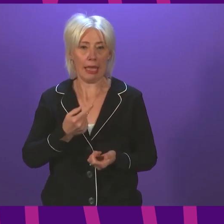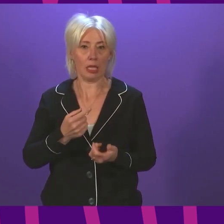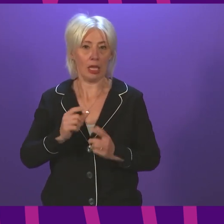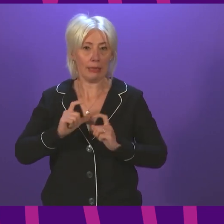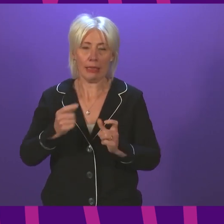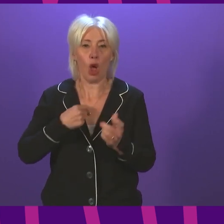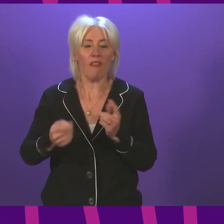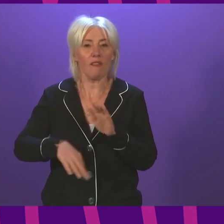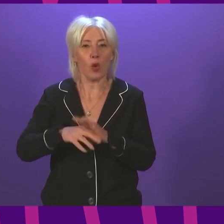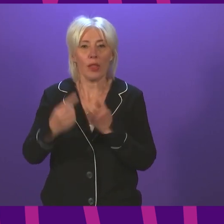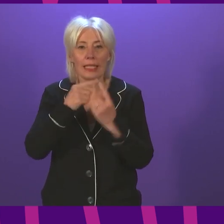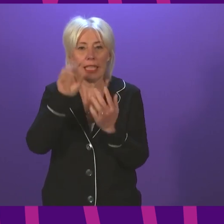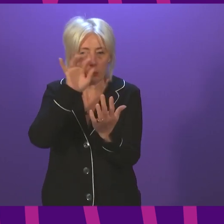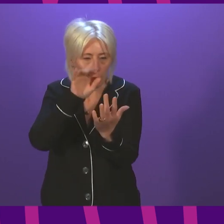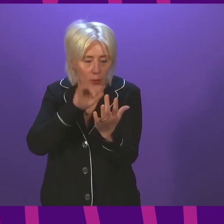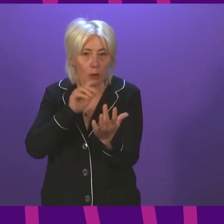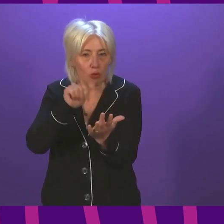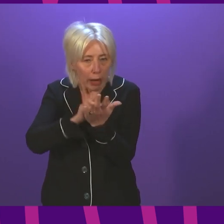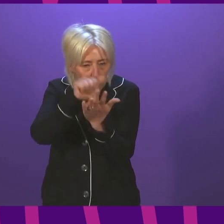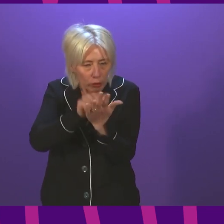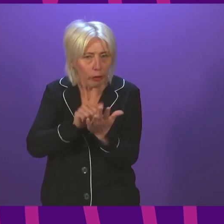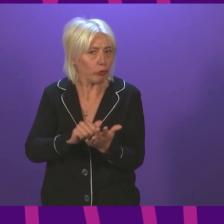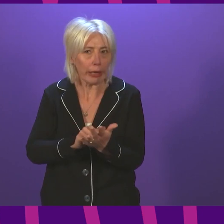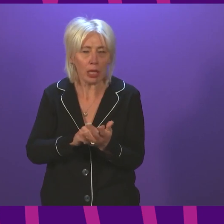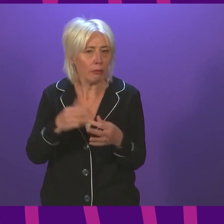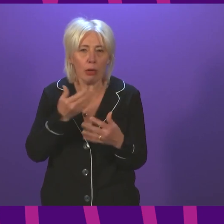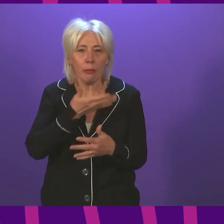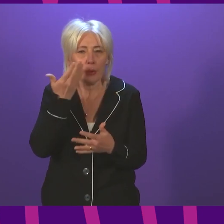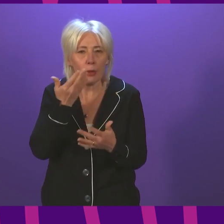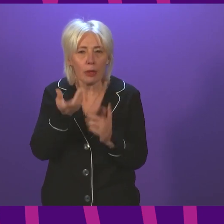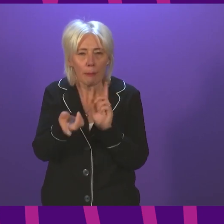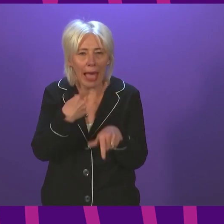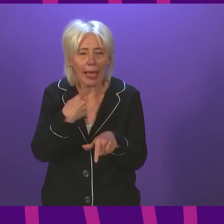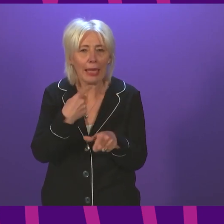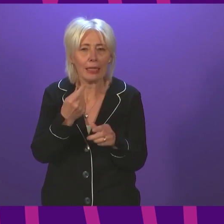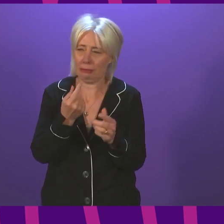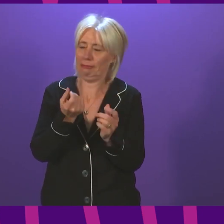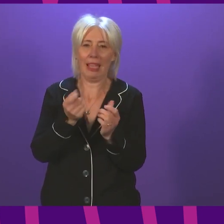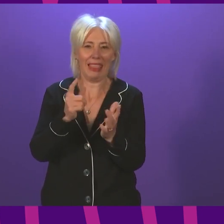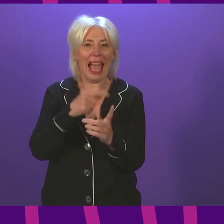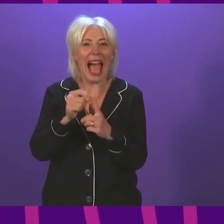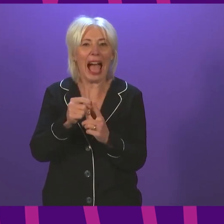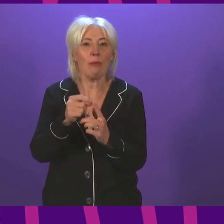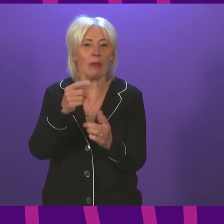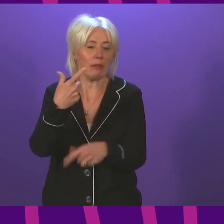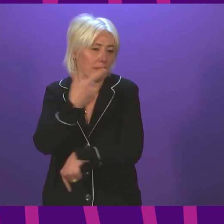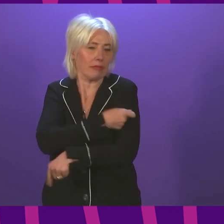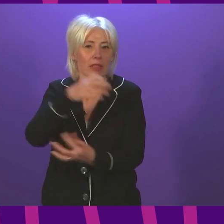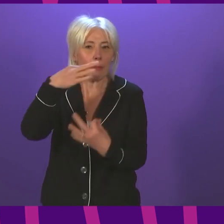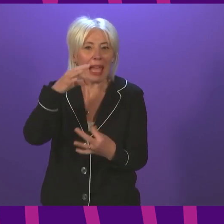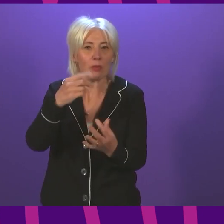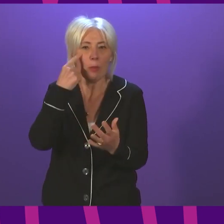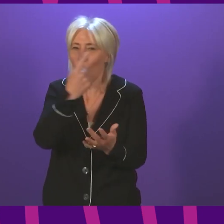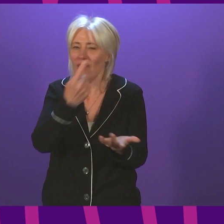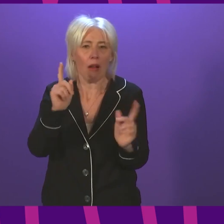in all of their details correctly and they cannot get their vaccine passport up on the app. So there are continued to be